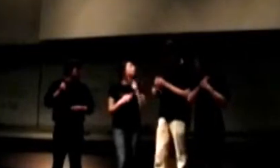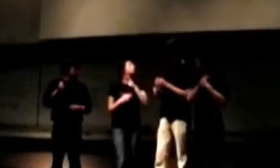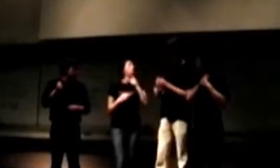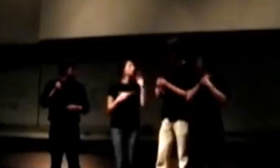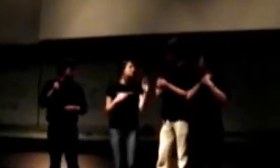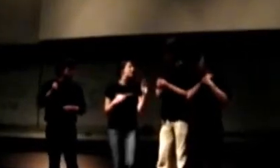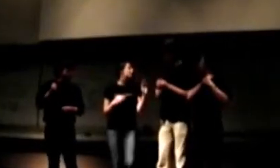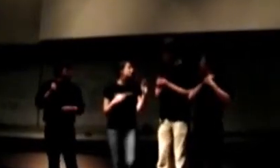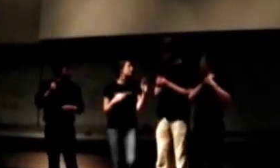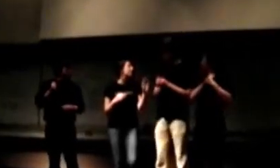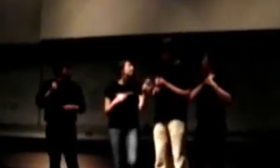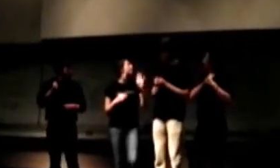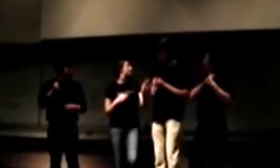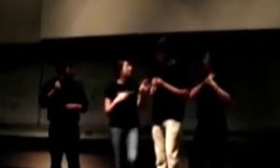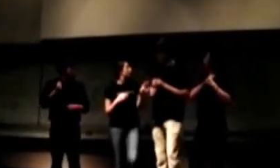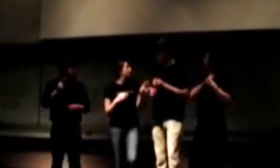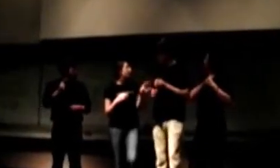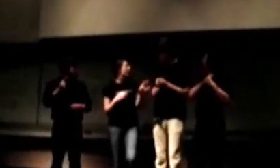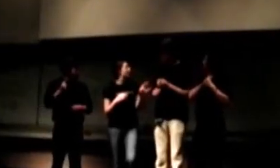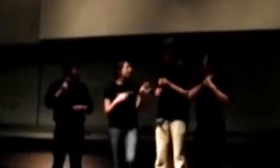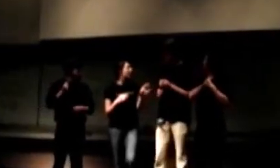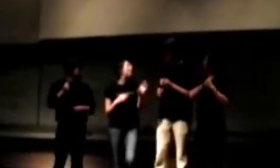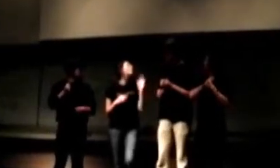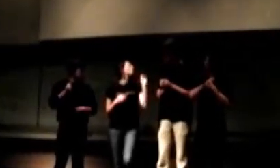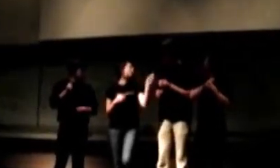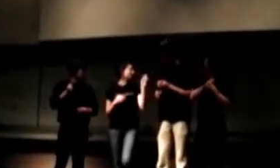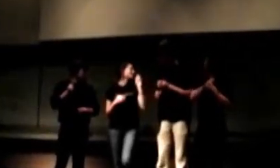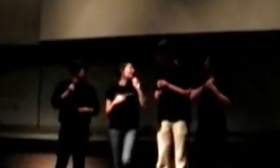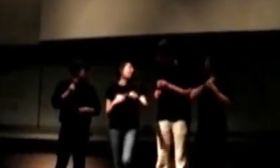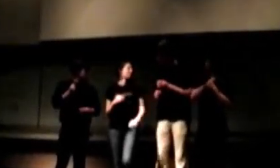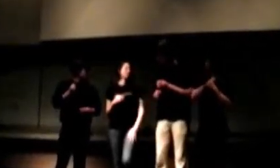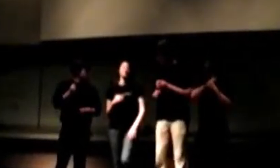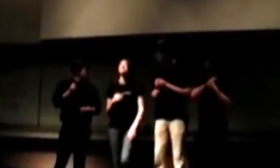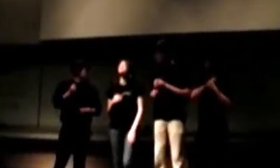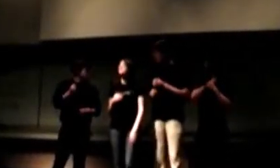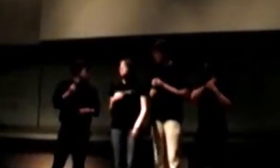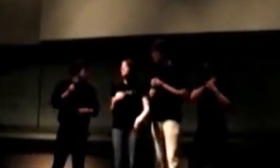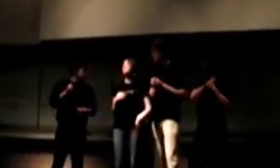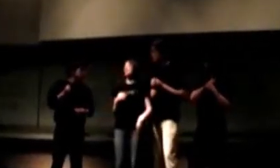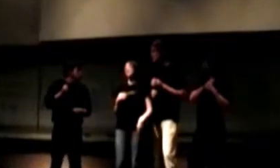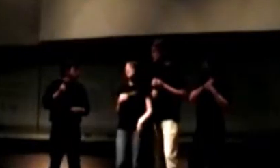like, so many veggies. Like, for lunch today, bring tomato. Wow. Yeah.